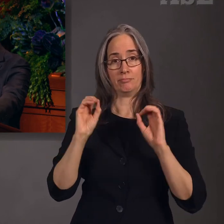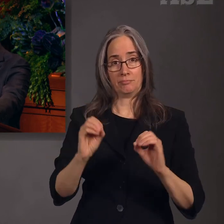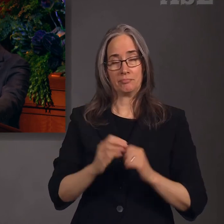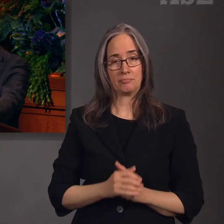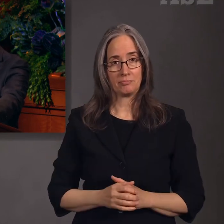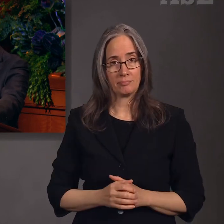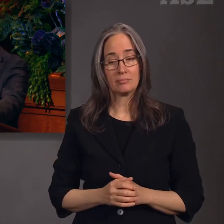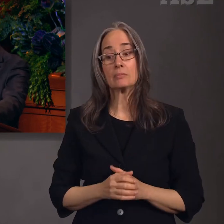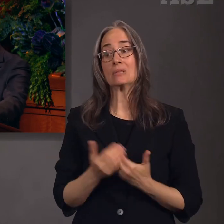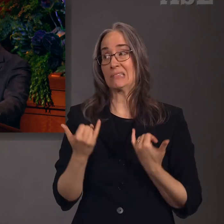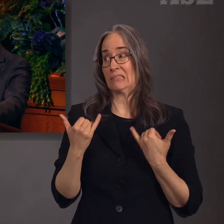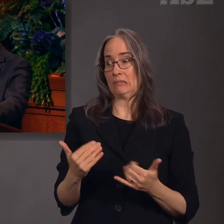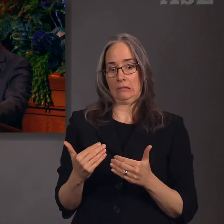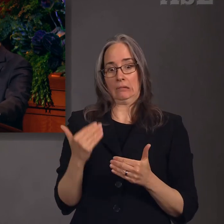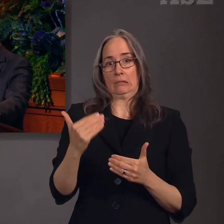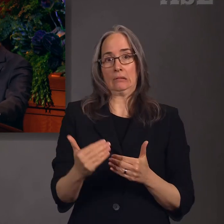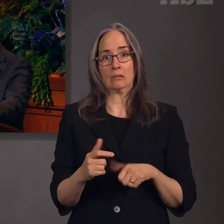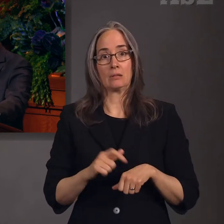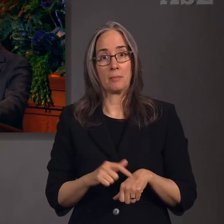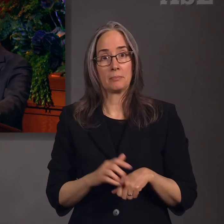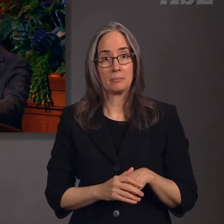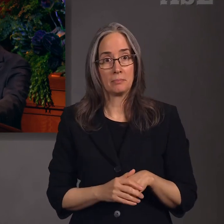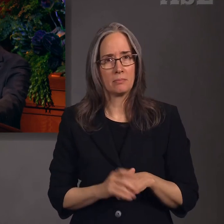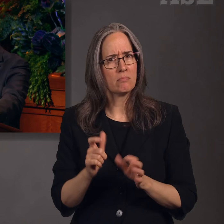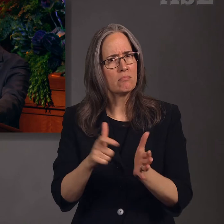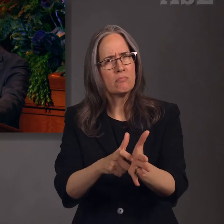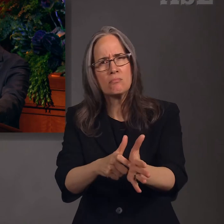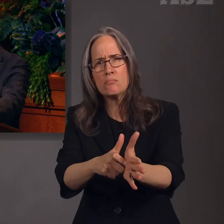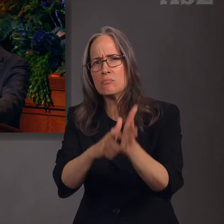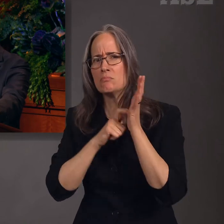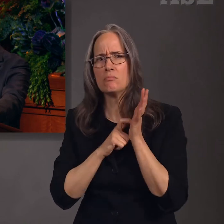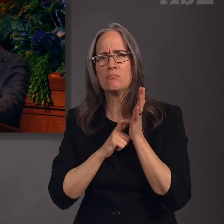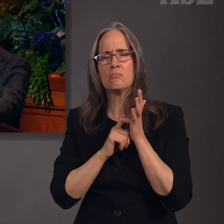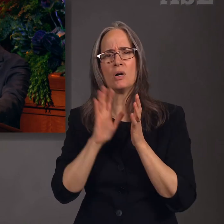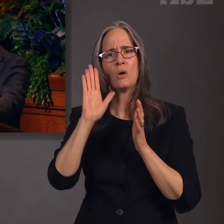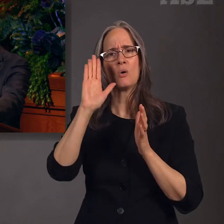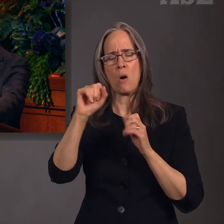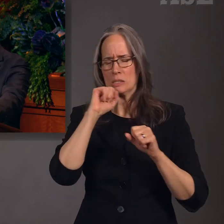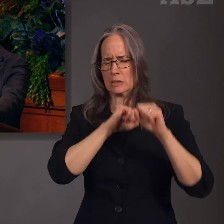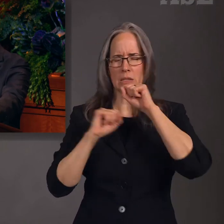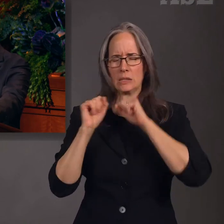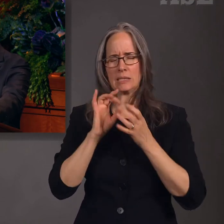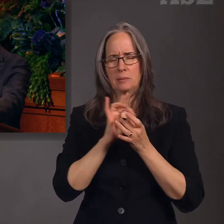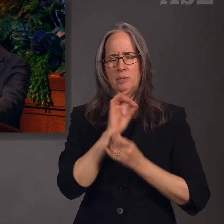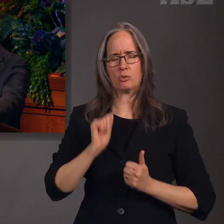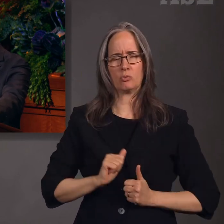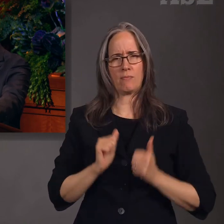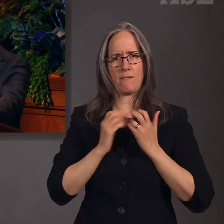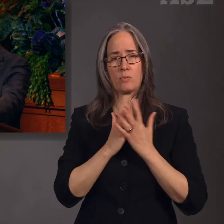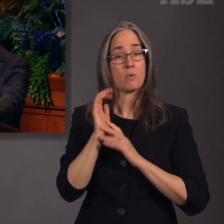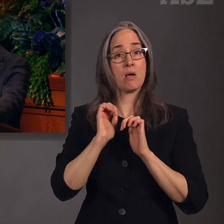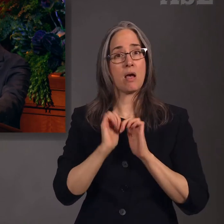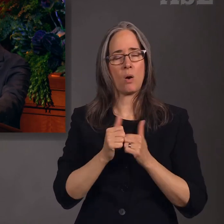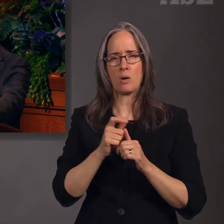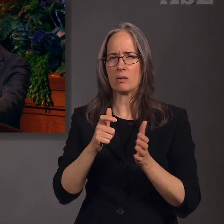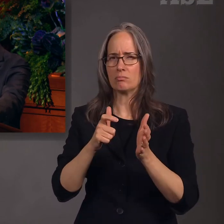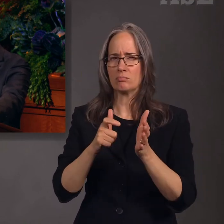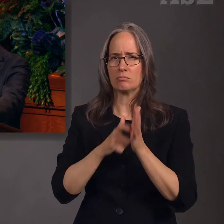it will not be possible to survive spiritually without the guiding, directing, comforting, and constant